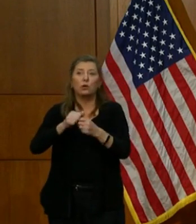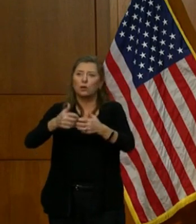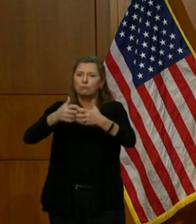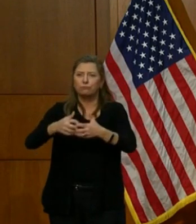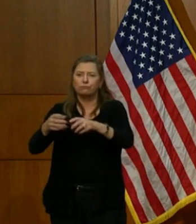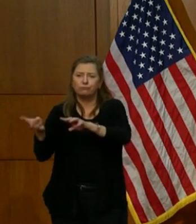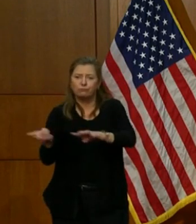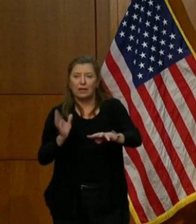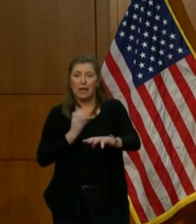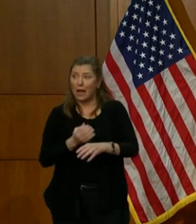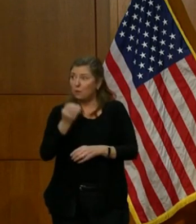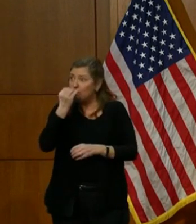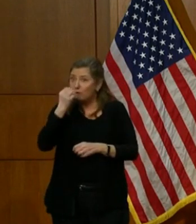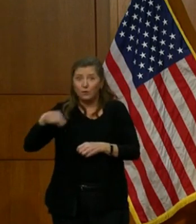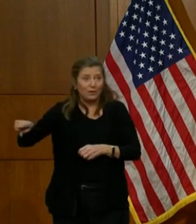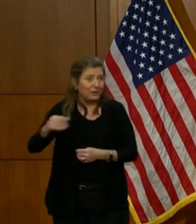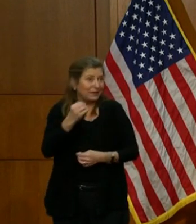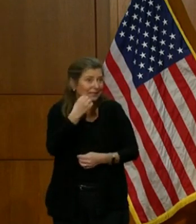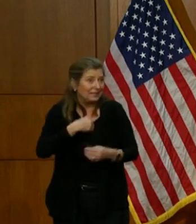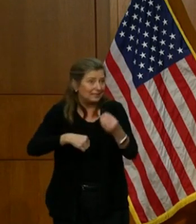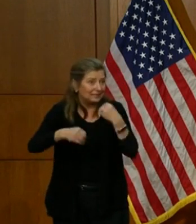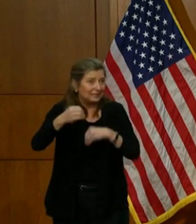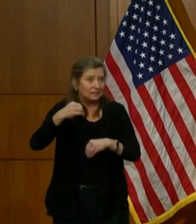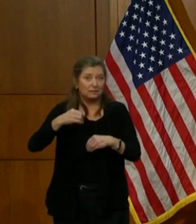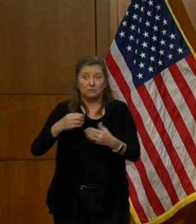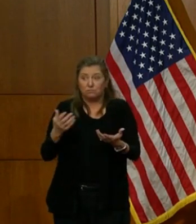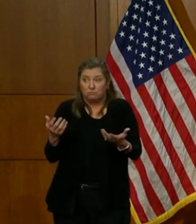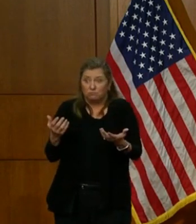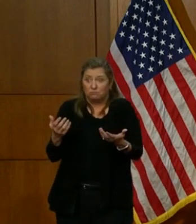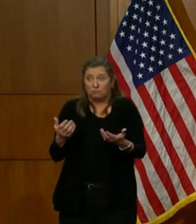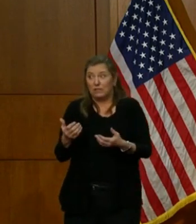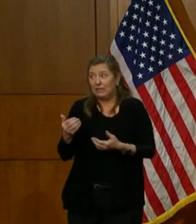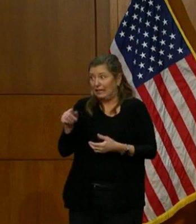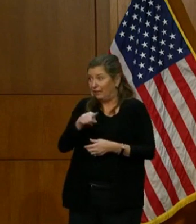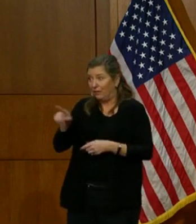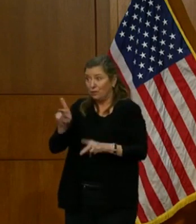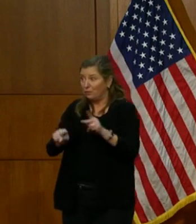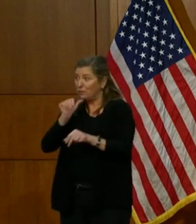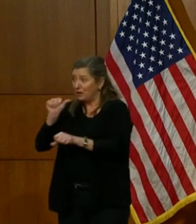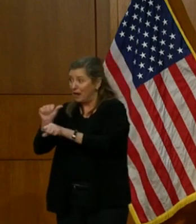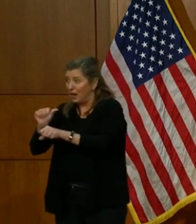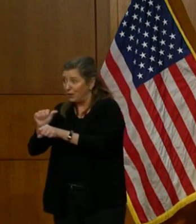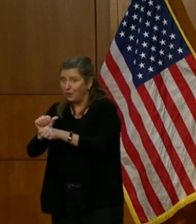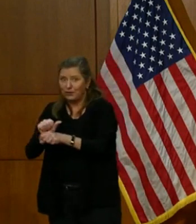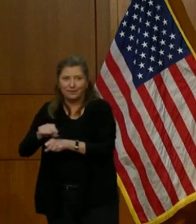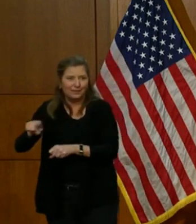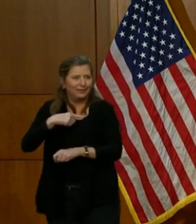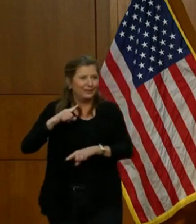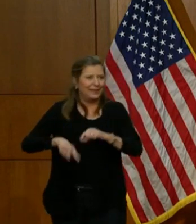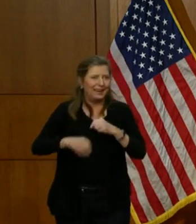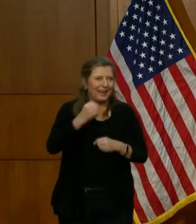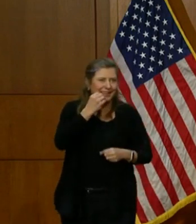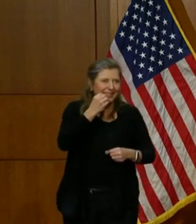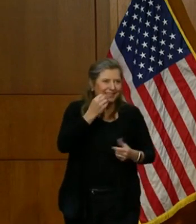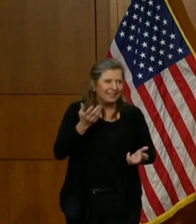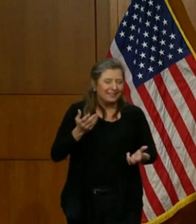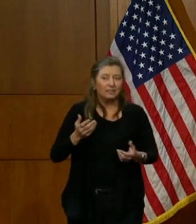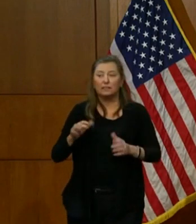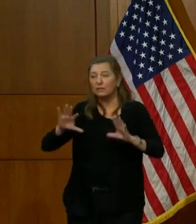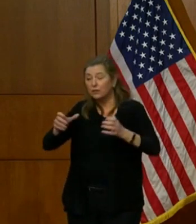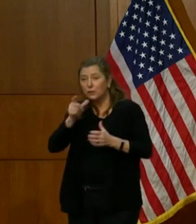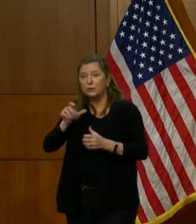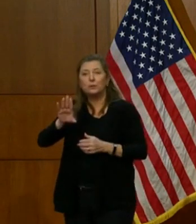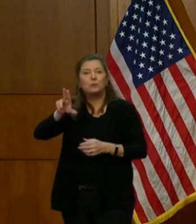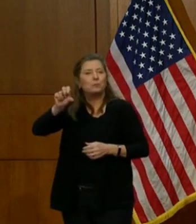processing the food that everyone eats. You don't eat unless these folks go to work. This group includes